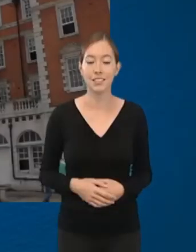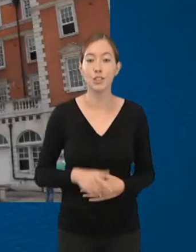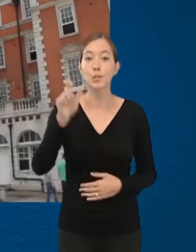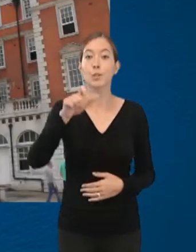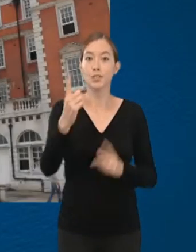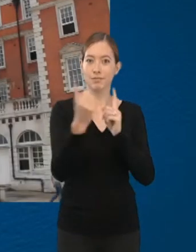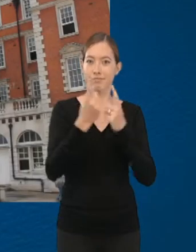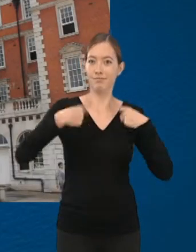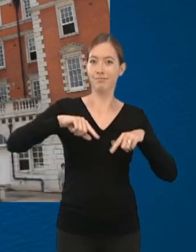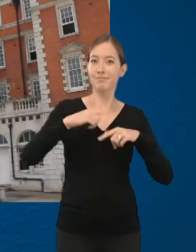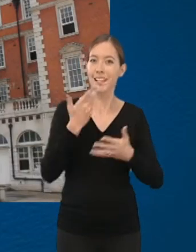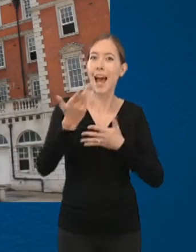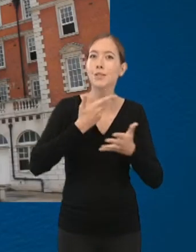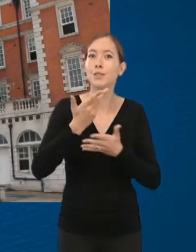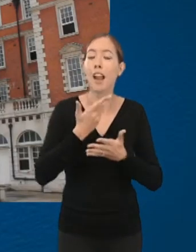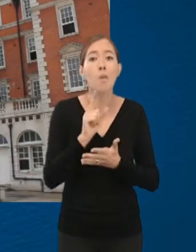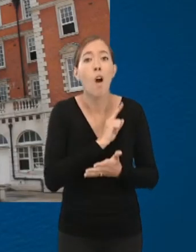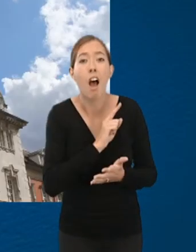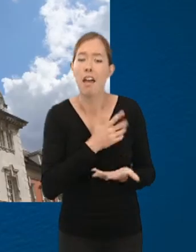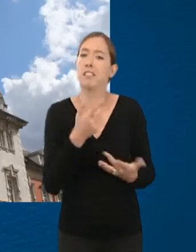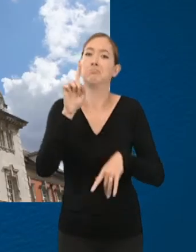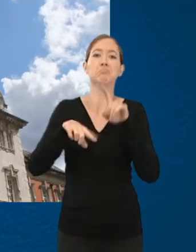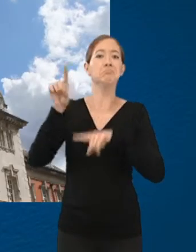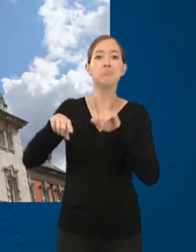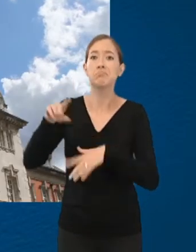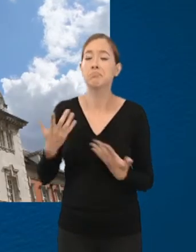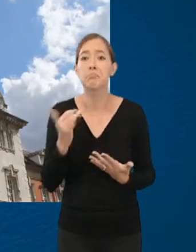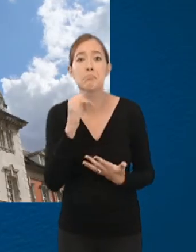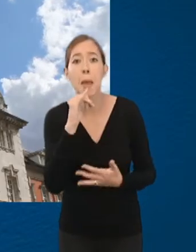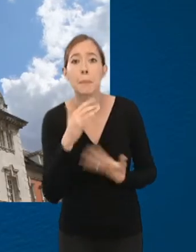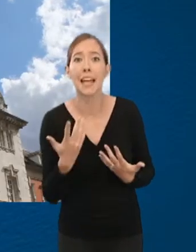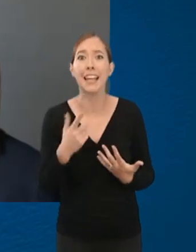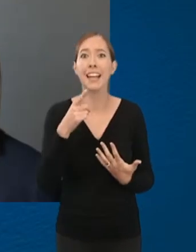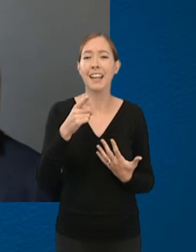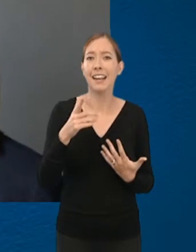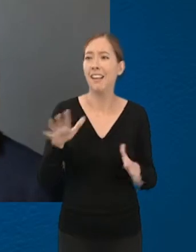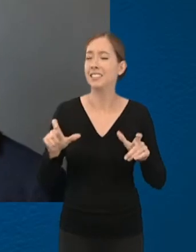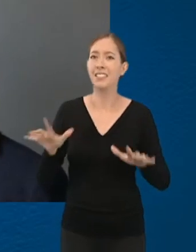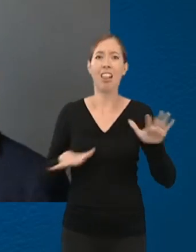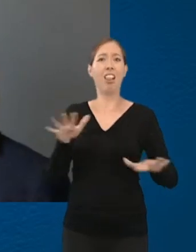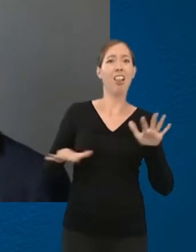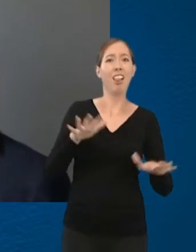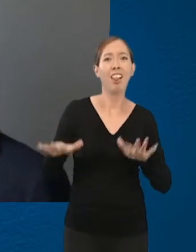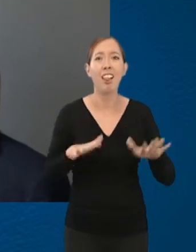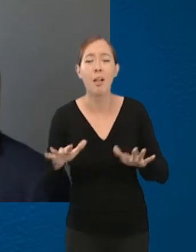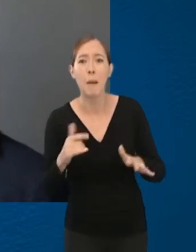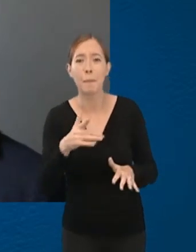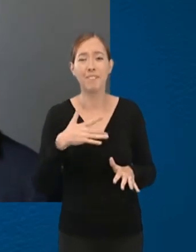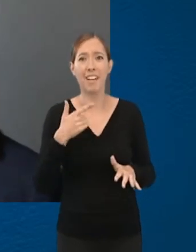Students come to us for a variety of reasons in counselling. Sometimes you might feel it's difficult to settle in. Sometimes you might feel a long way from home.